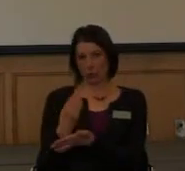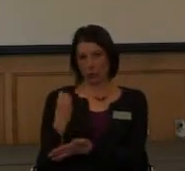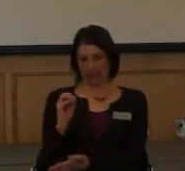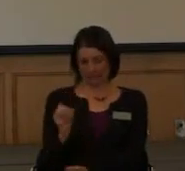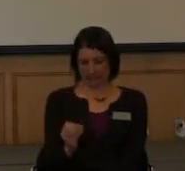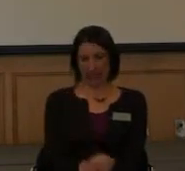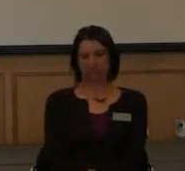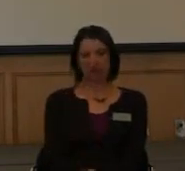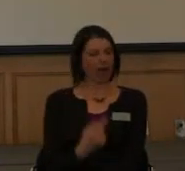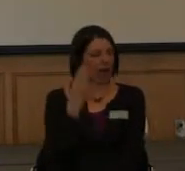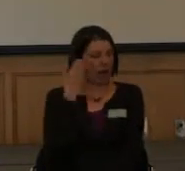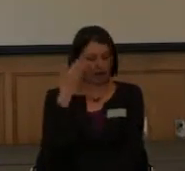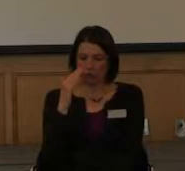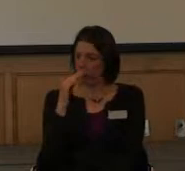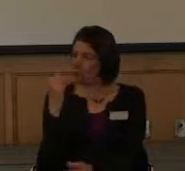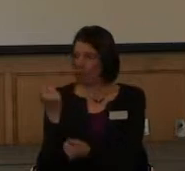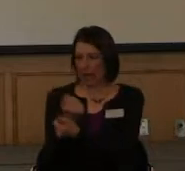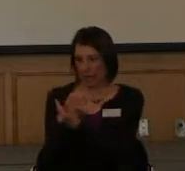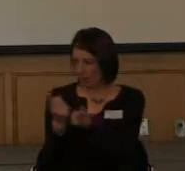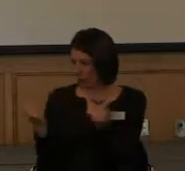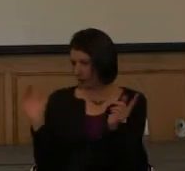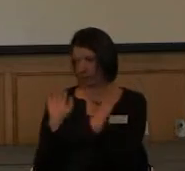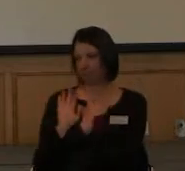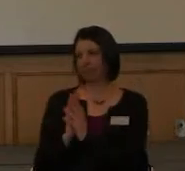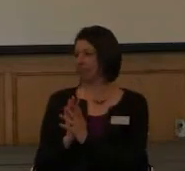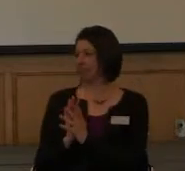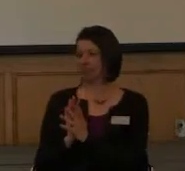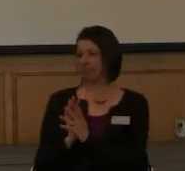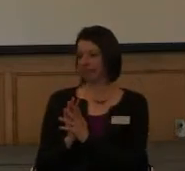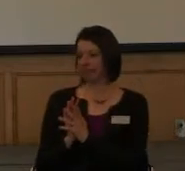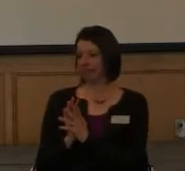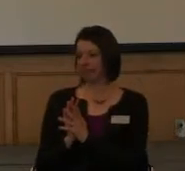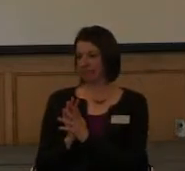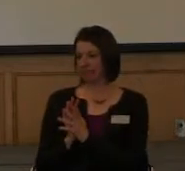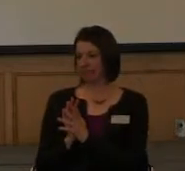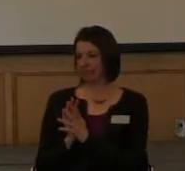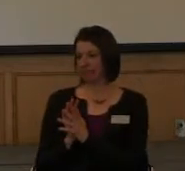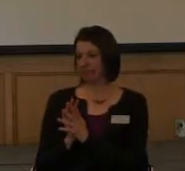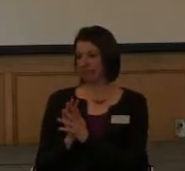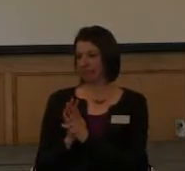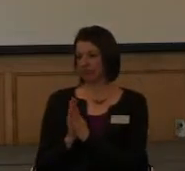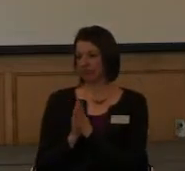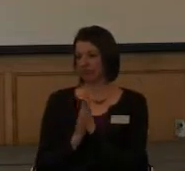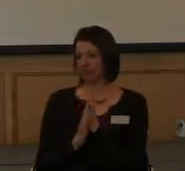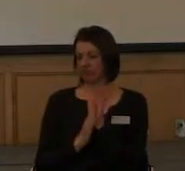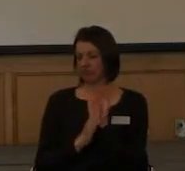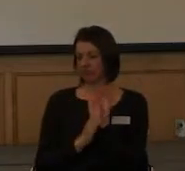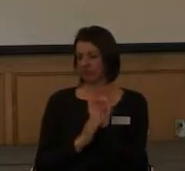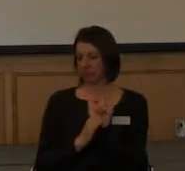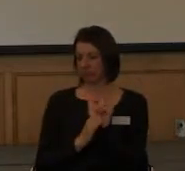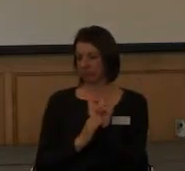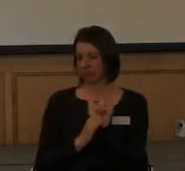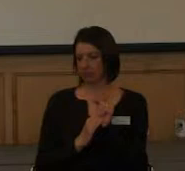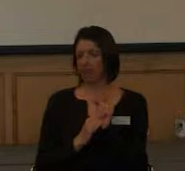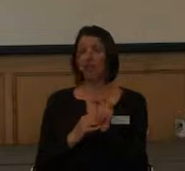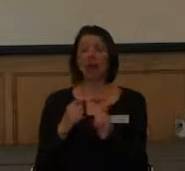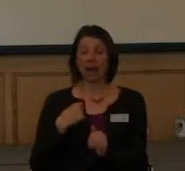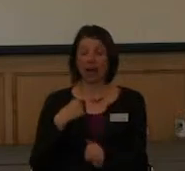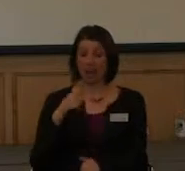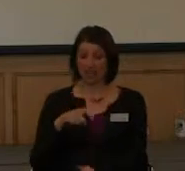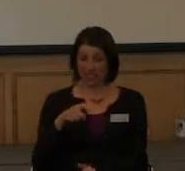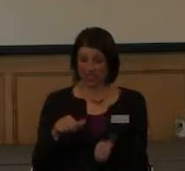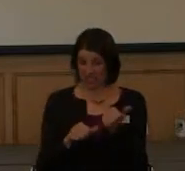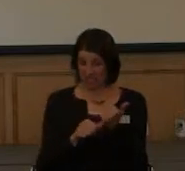didn't know anybody in the city at all. I haven't mentioned that I need assistance